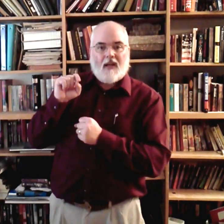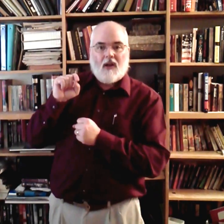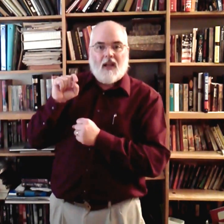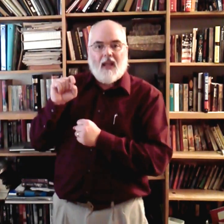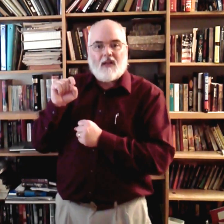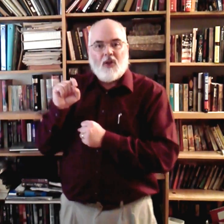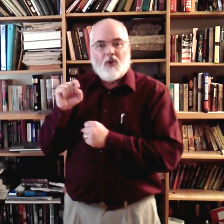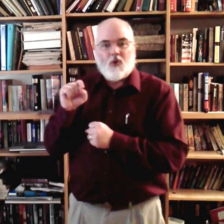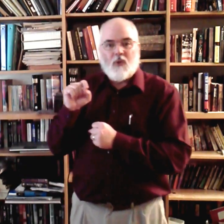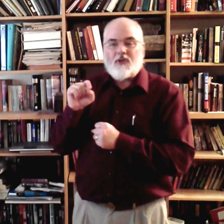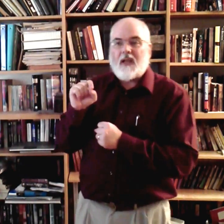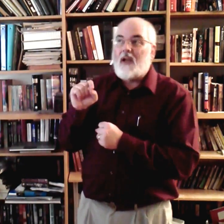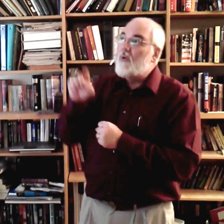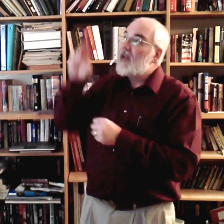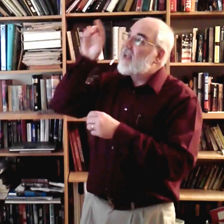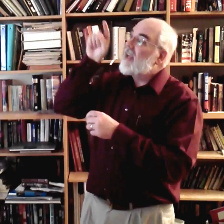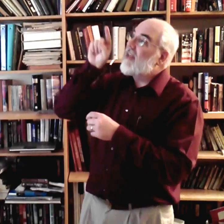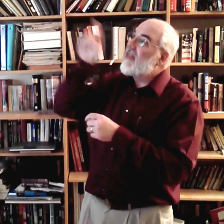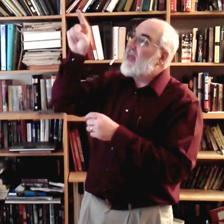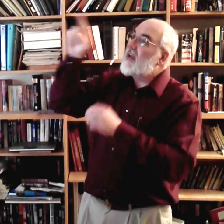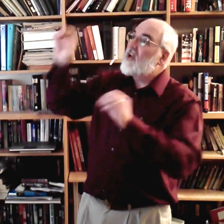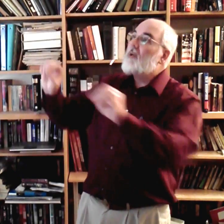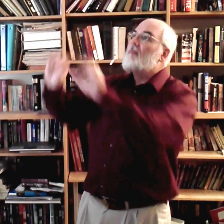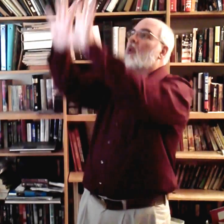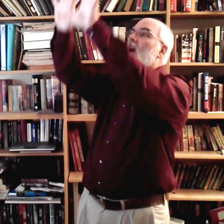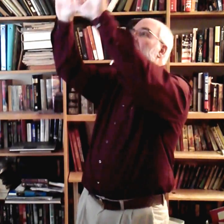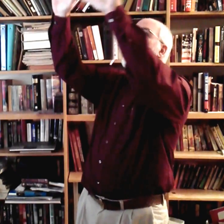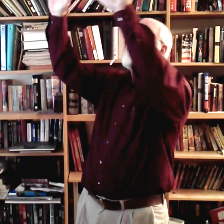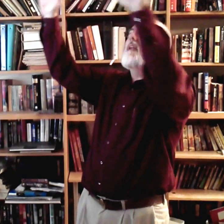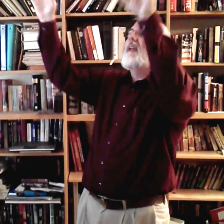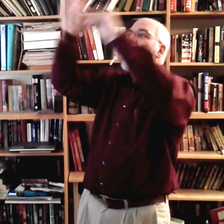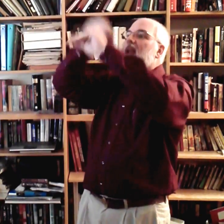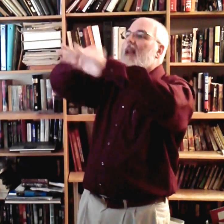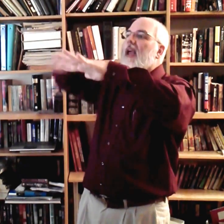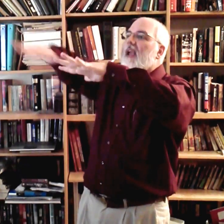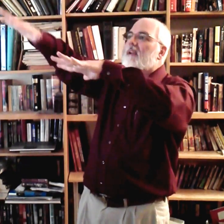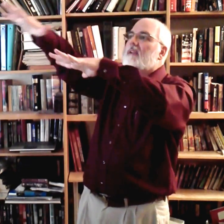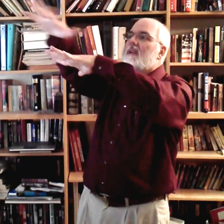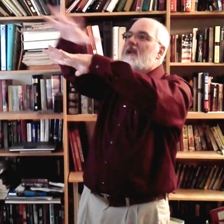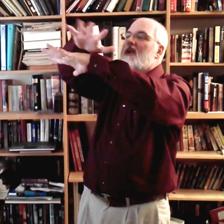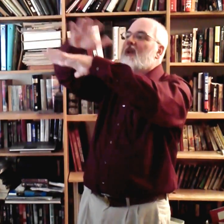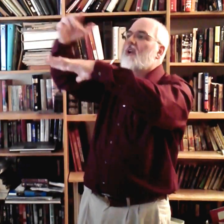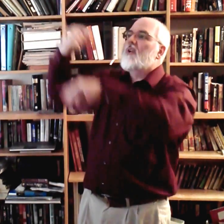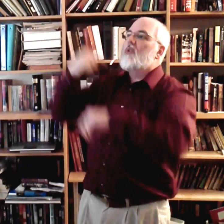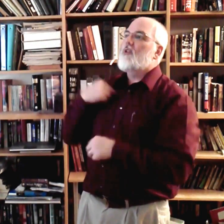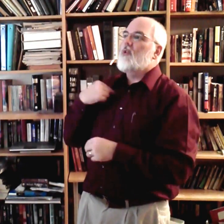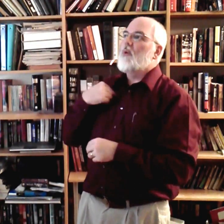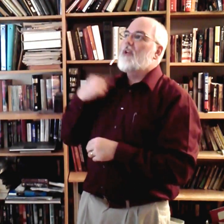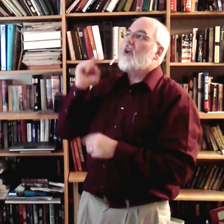land to which I go. In that bright land to which